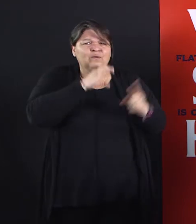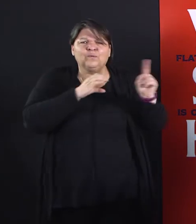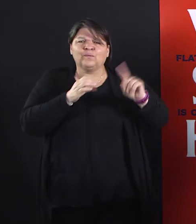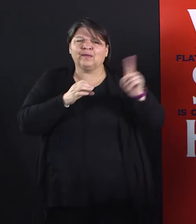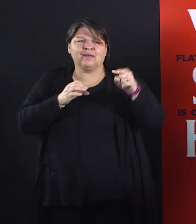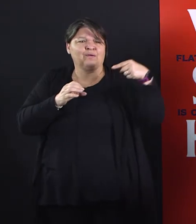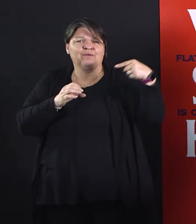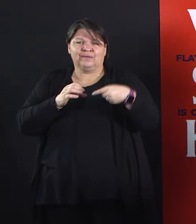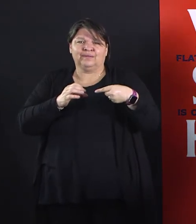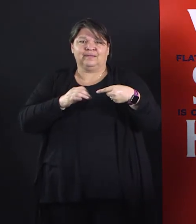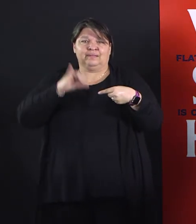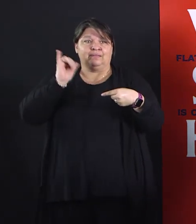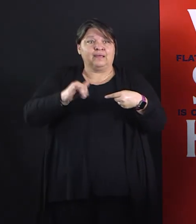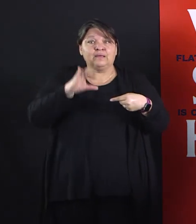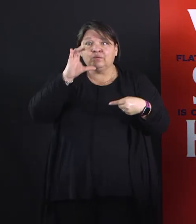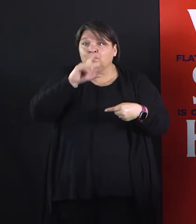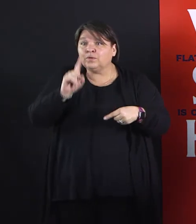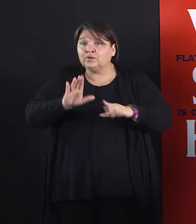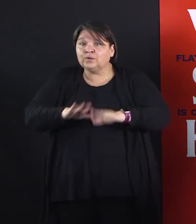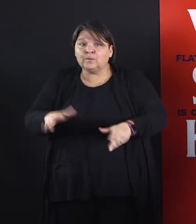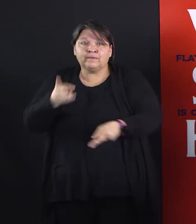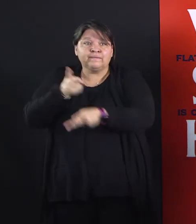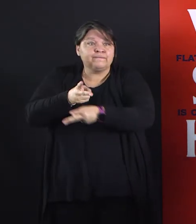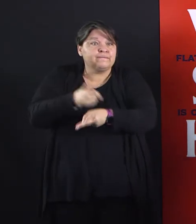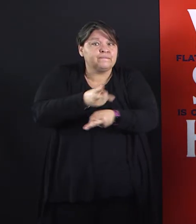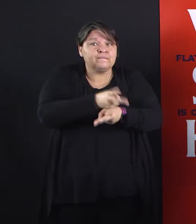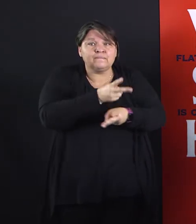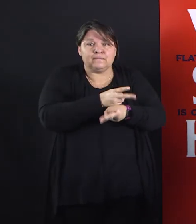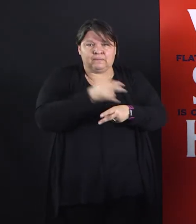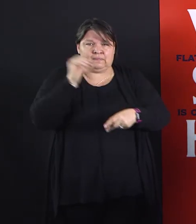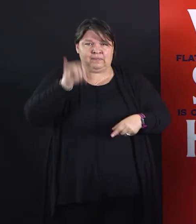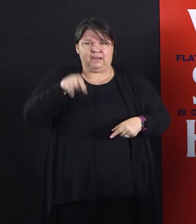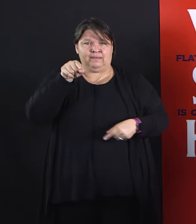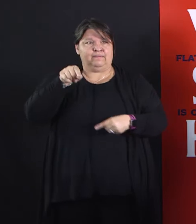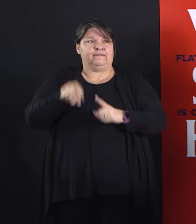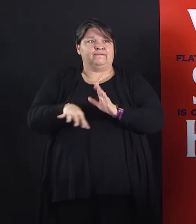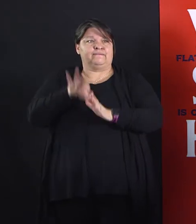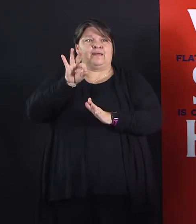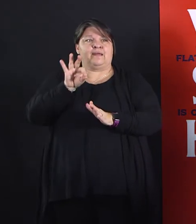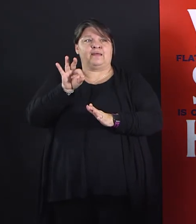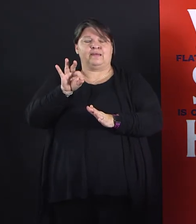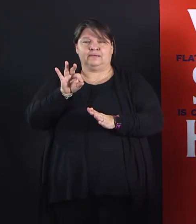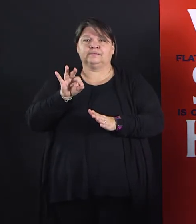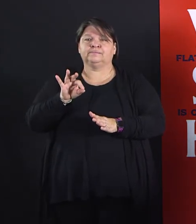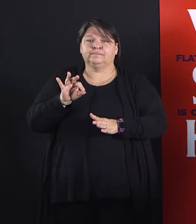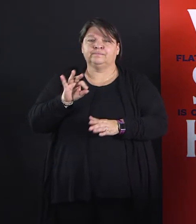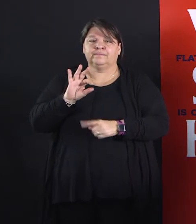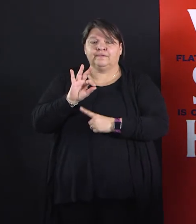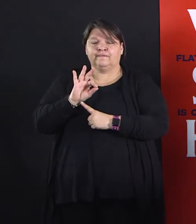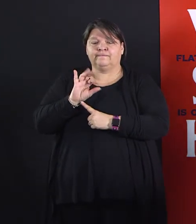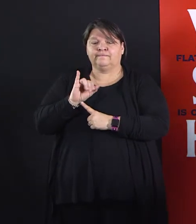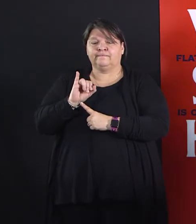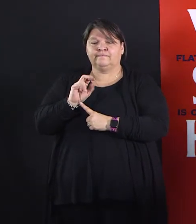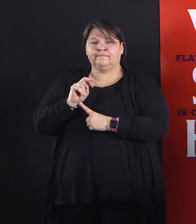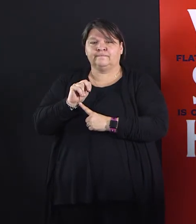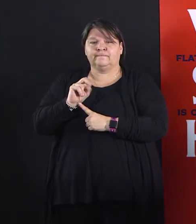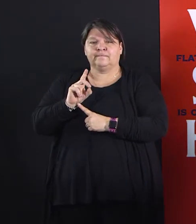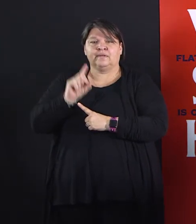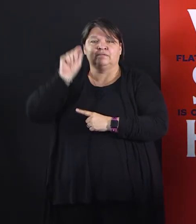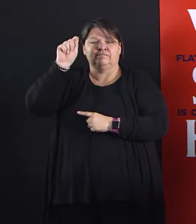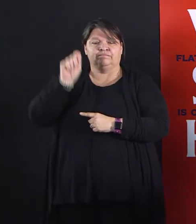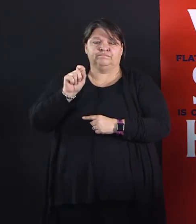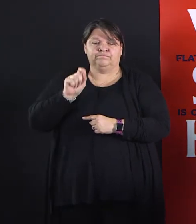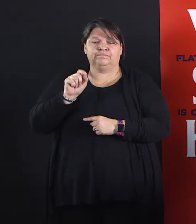child care slot. And we're very excited. You can visit find.bestplaceforkids